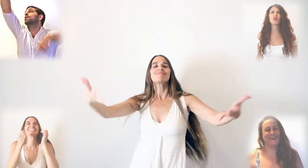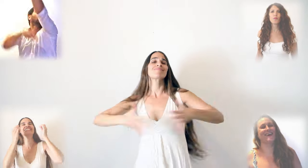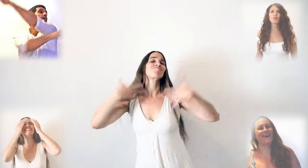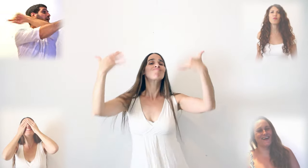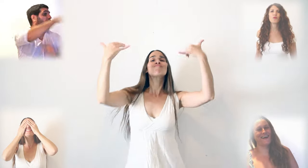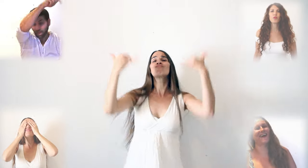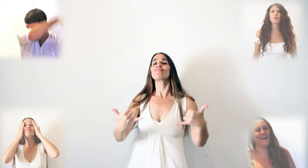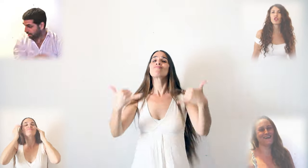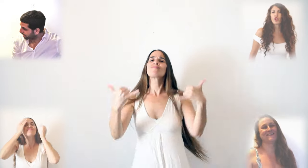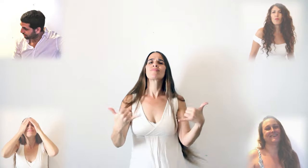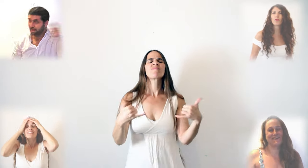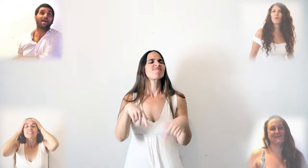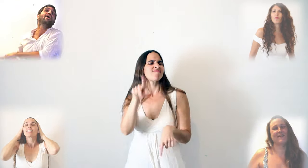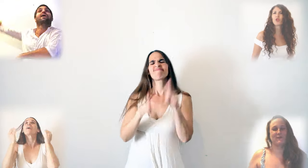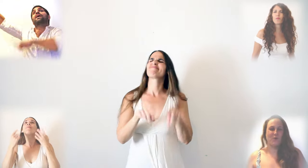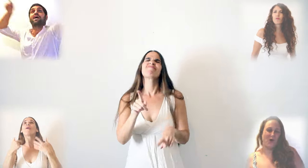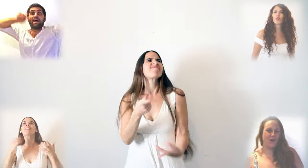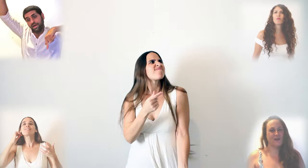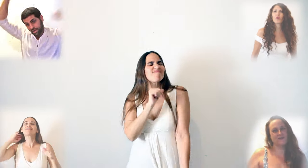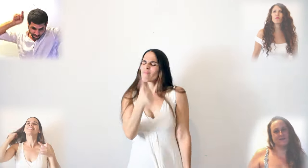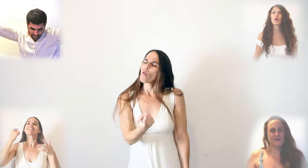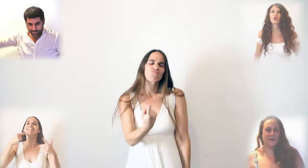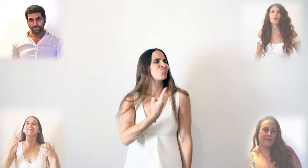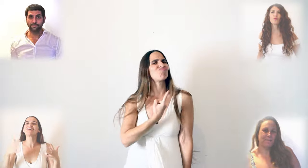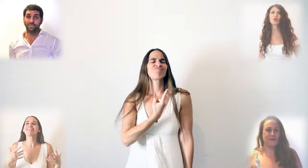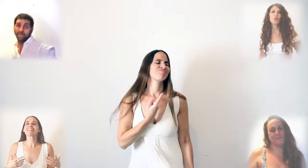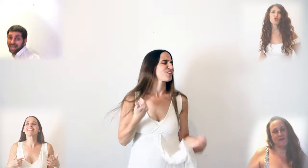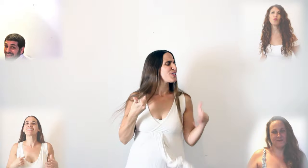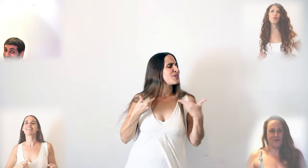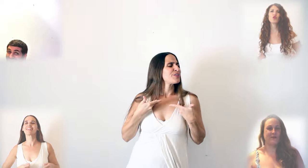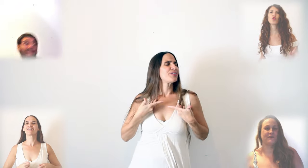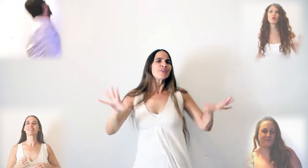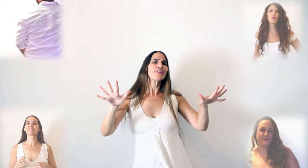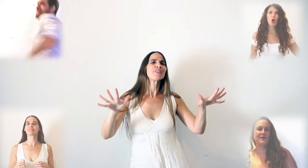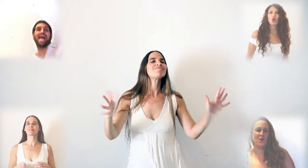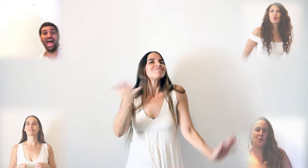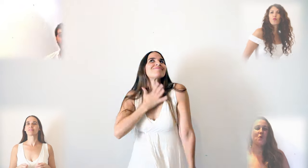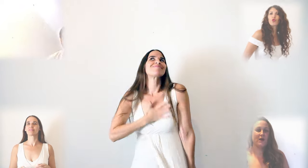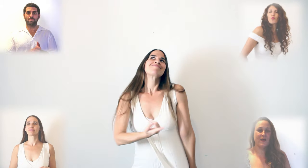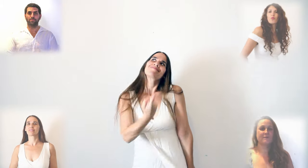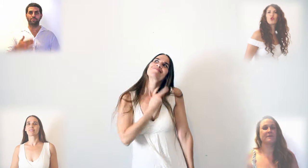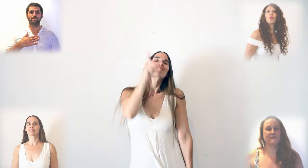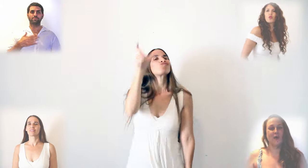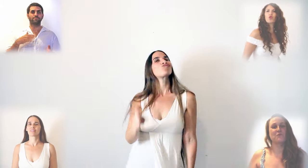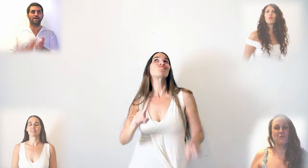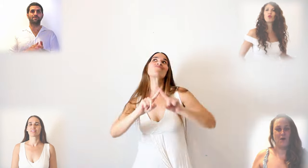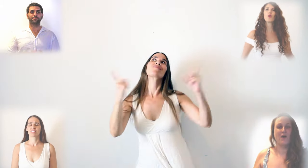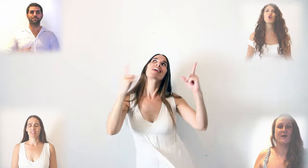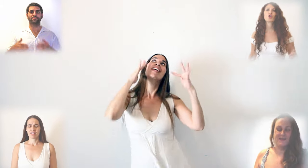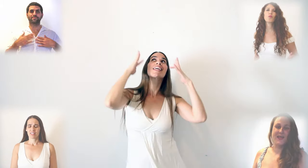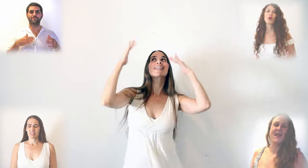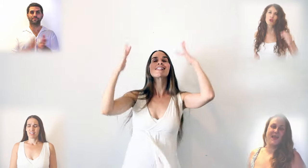now Sometimes I wanna be myself Wanna be someone